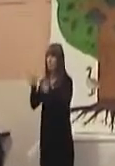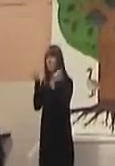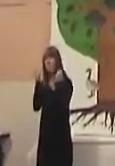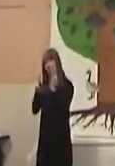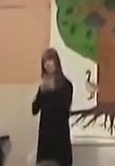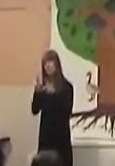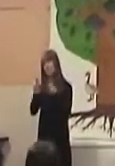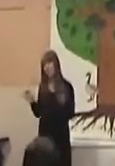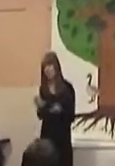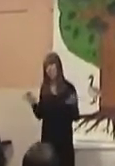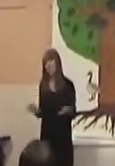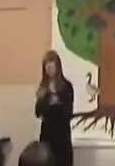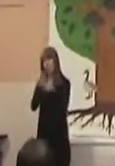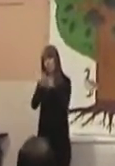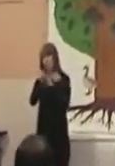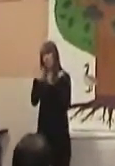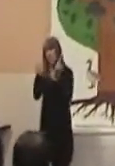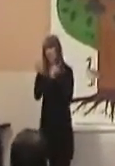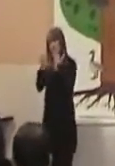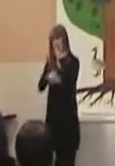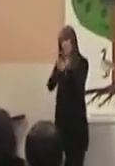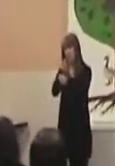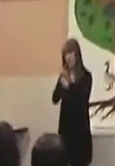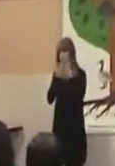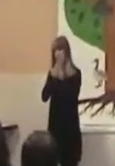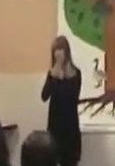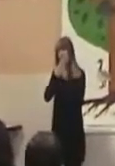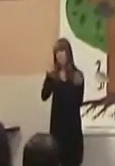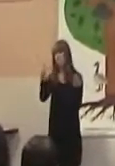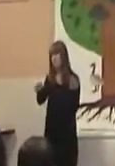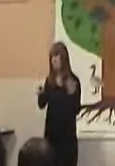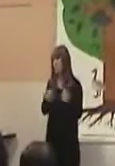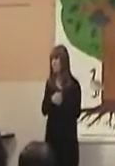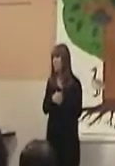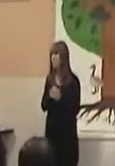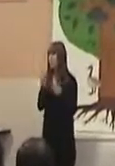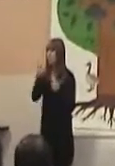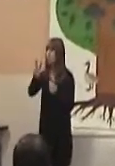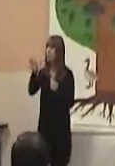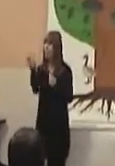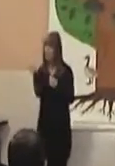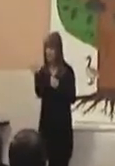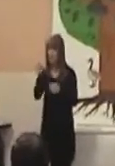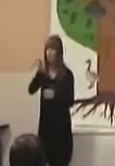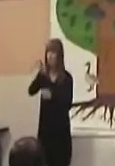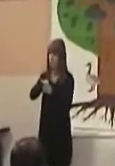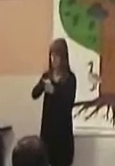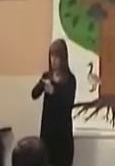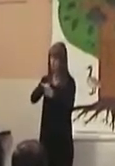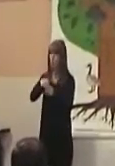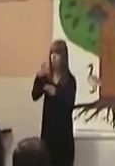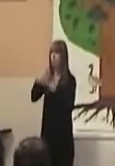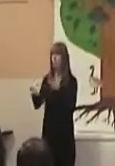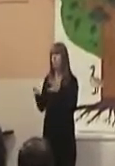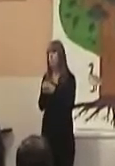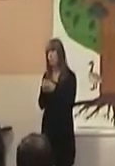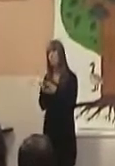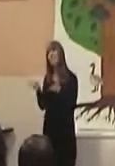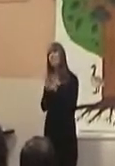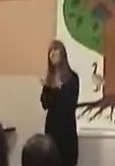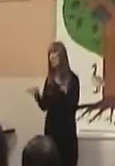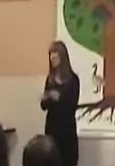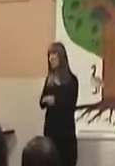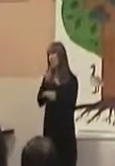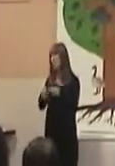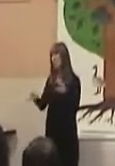At 2.30, I mean, excuse me, at 2.50, we'll have voting in a short break. It's going to be a really short break,